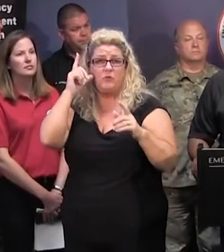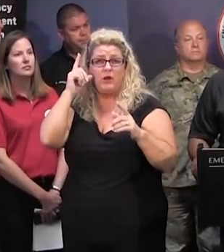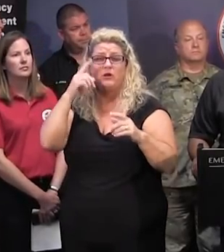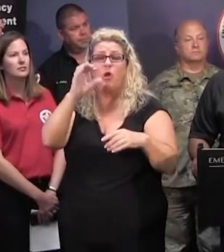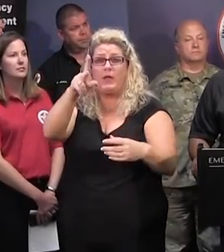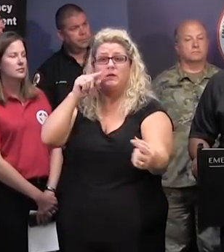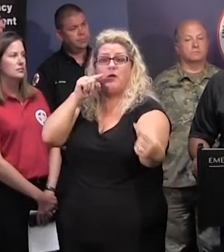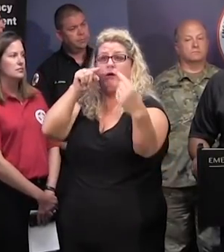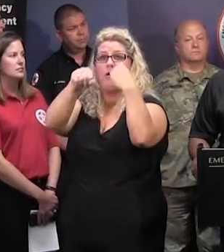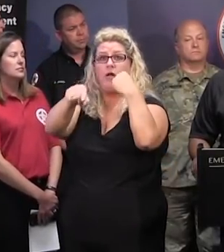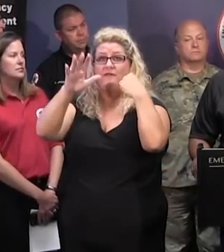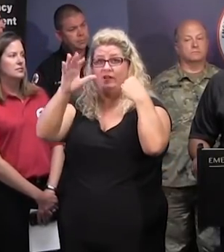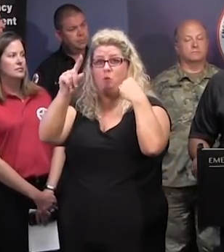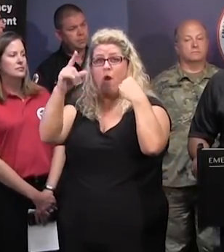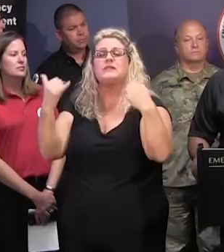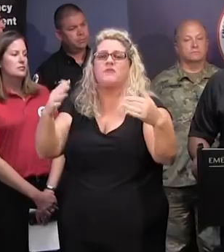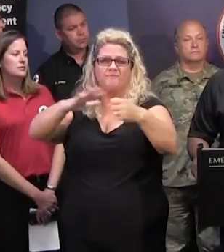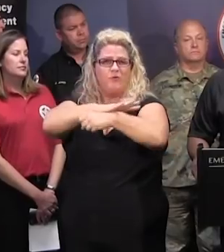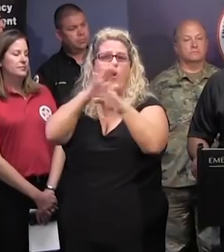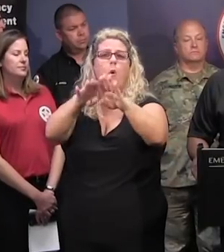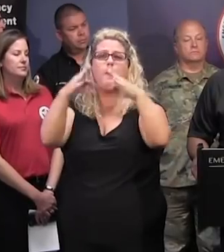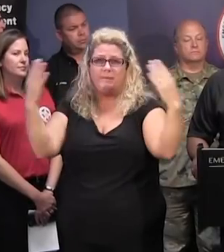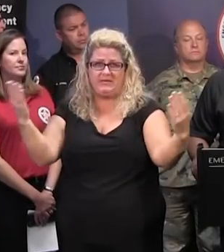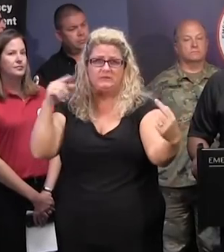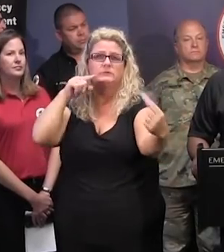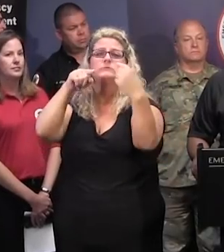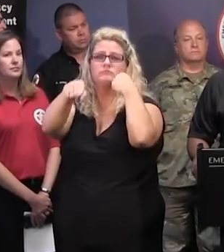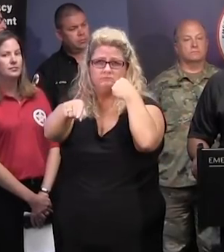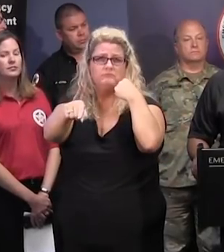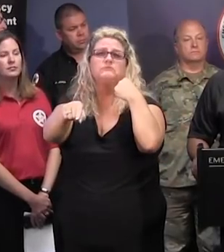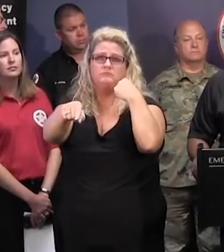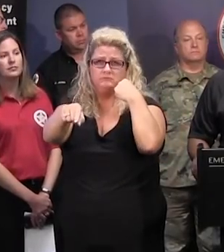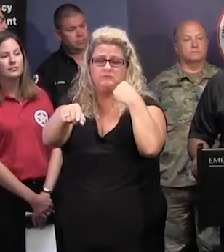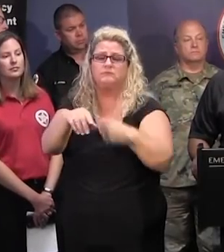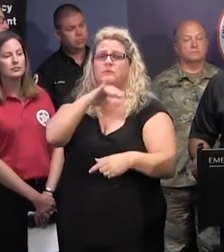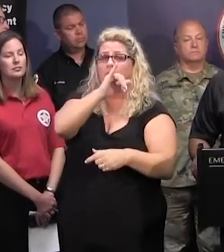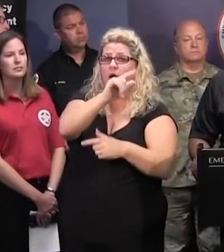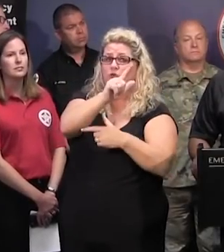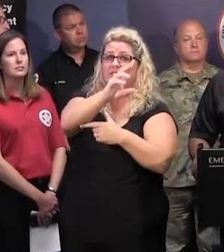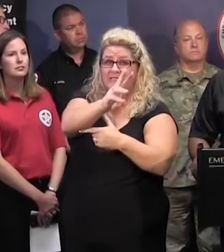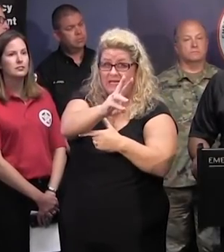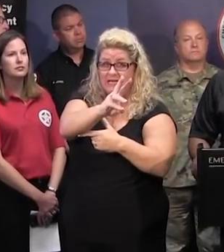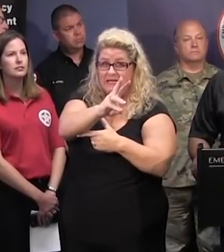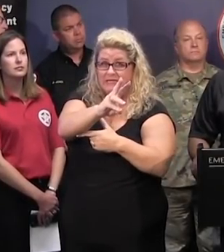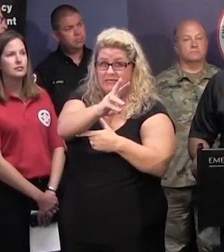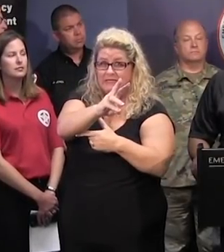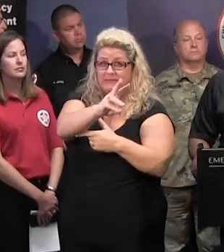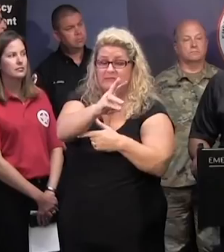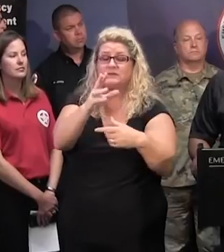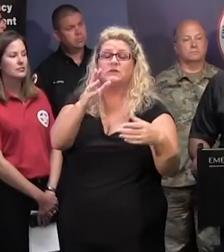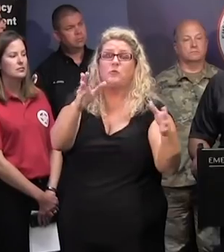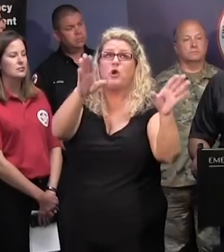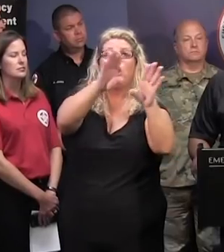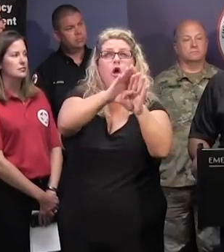southbound lanes of U.S. 501 are now open. The I-26 reverted lanes will close